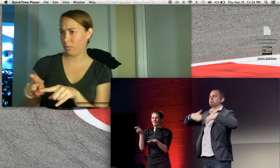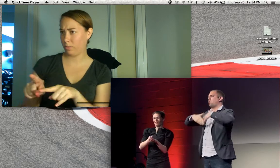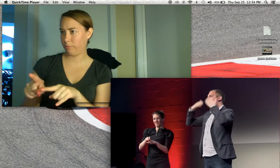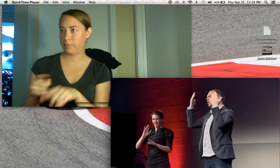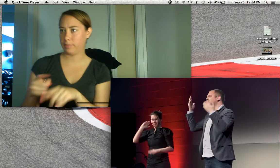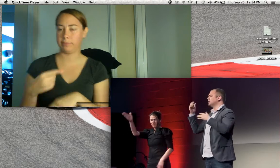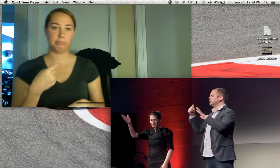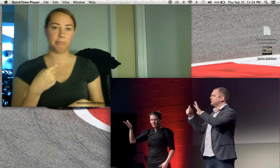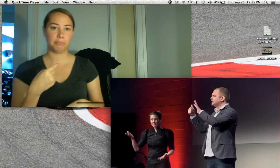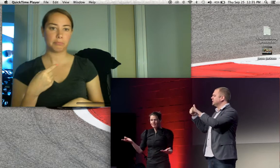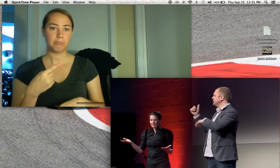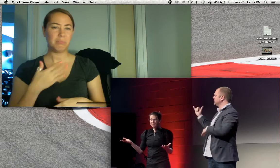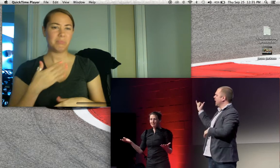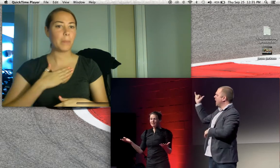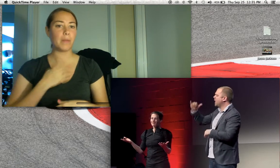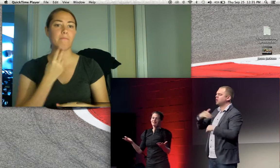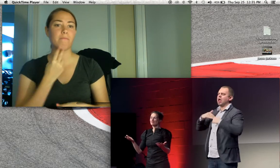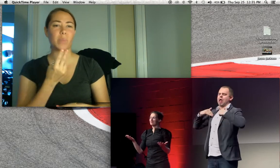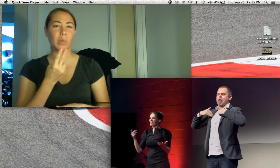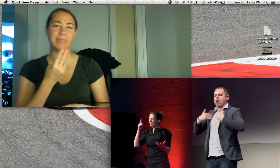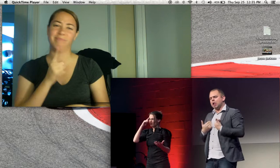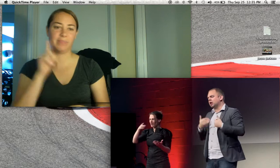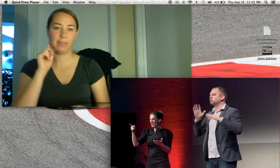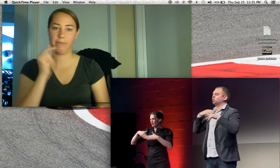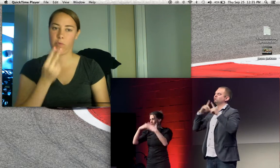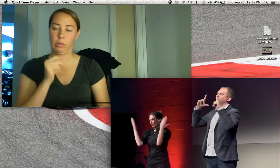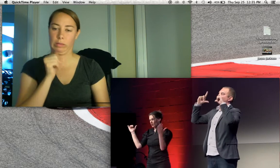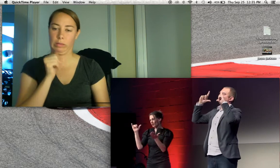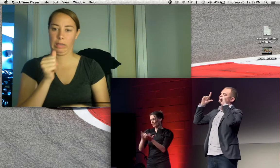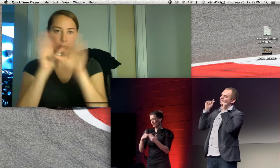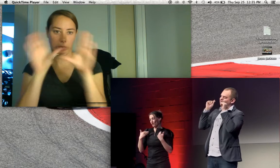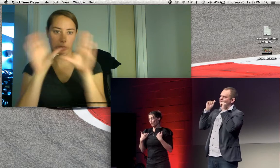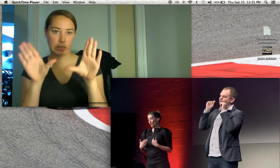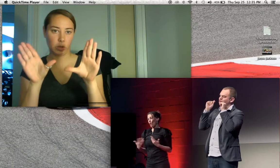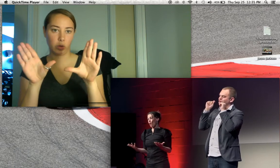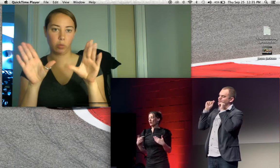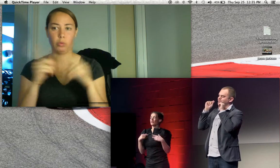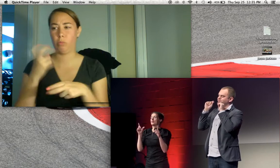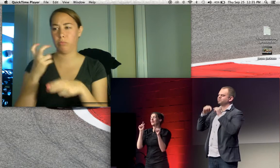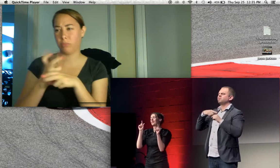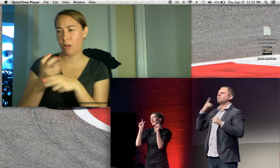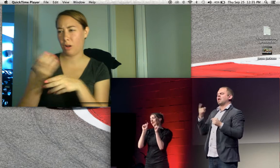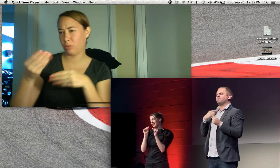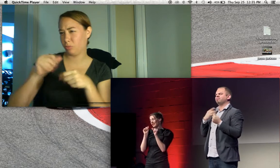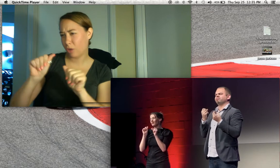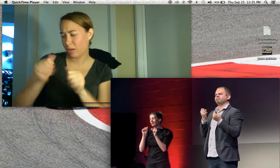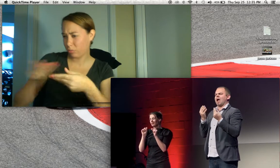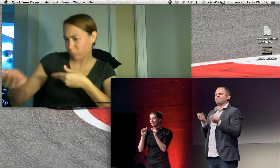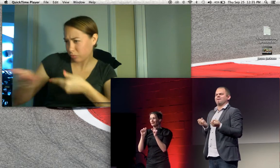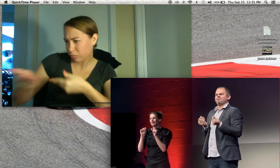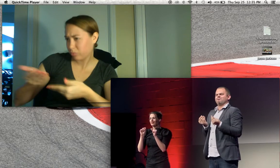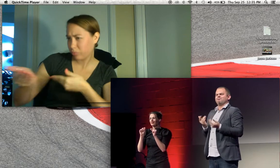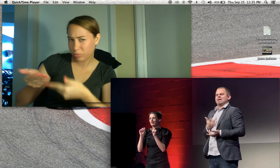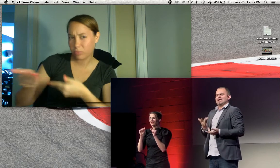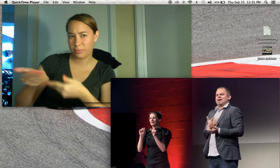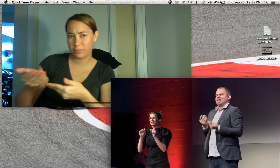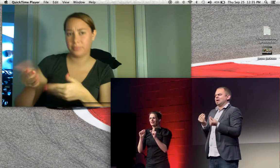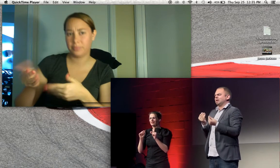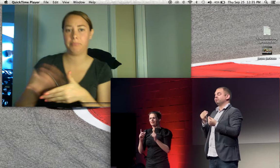went to Groningen, which was meant to be going, but I was tired and I sleep.